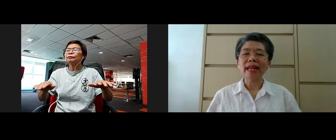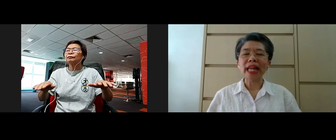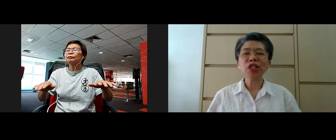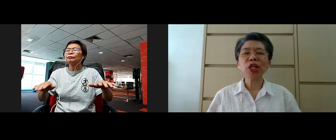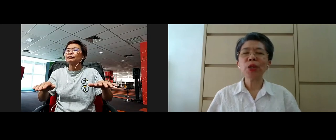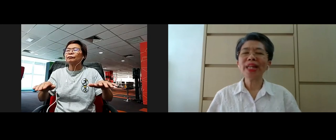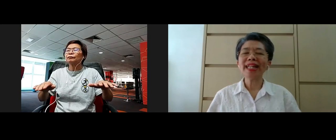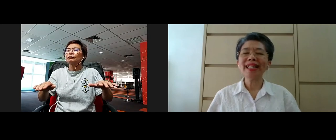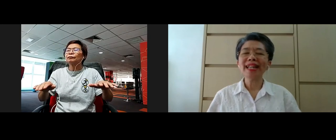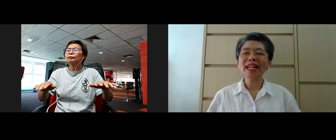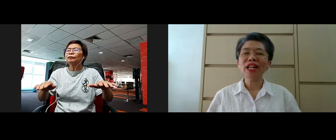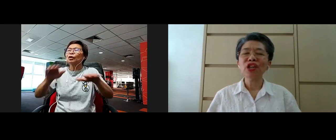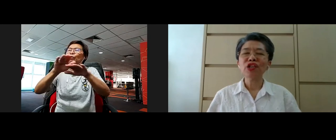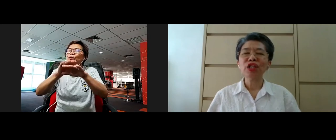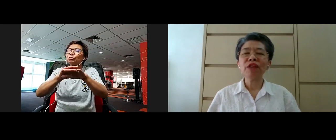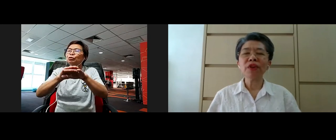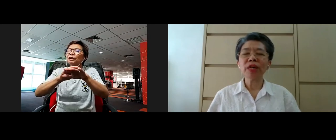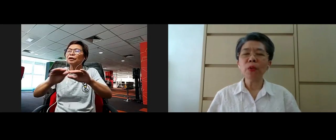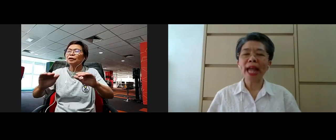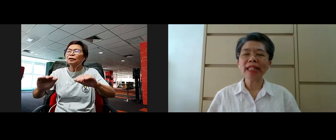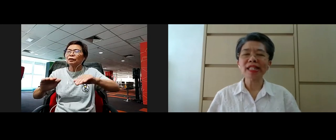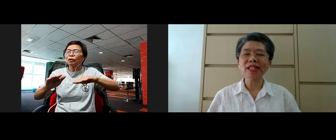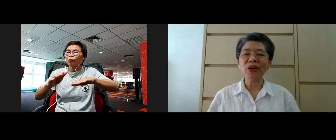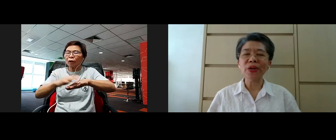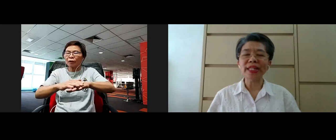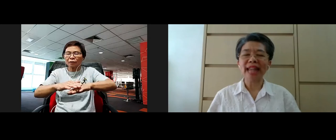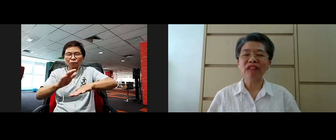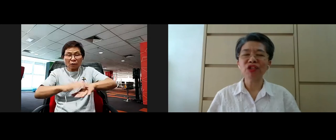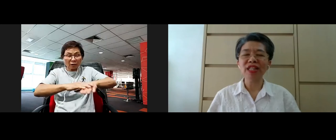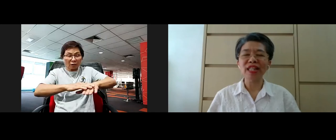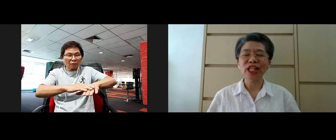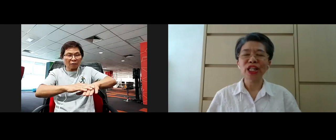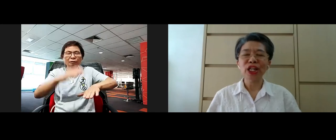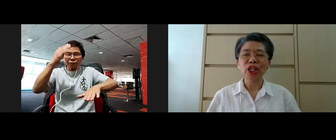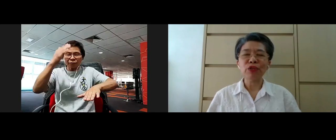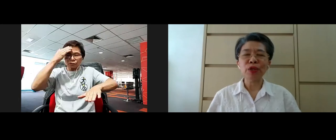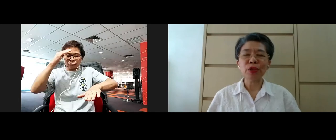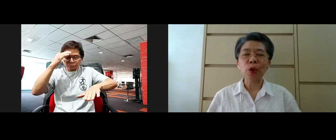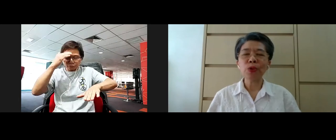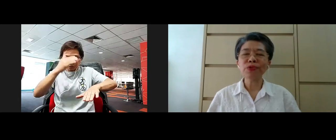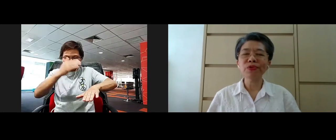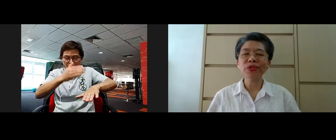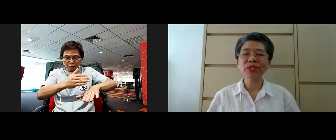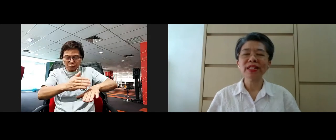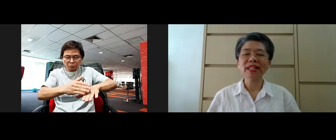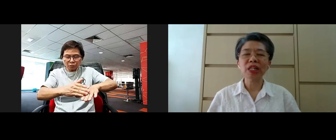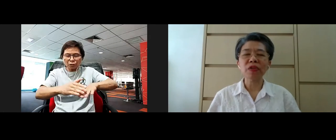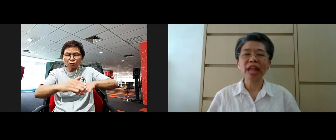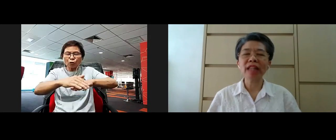And then slowly, shift your awareness or your attention to your toes,